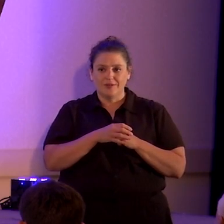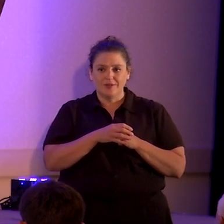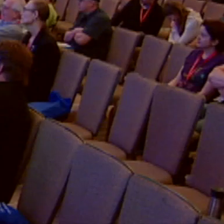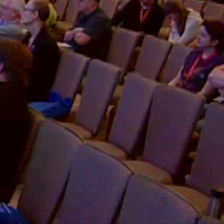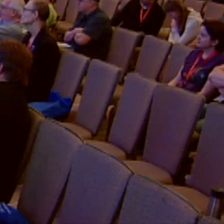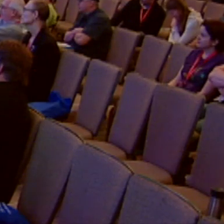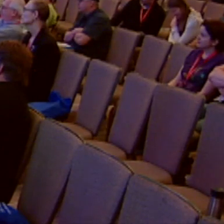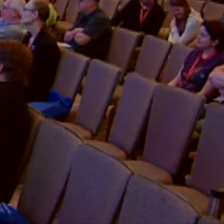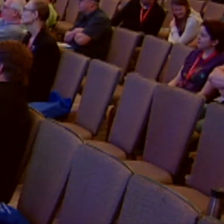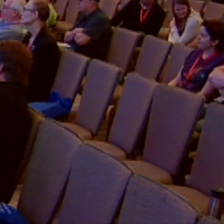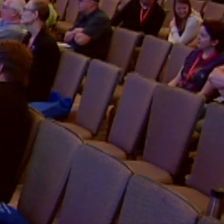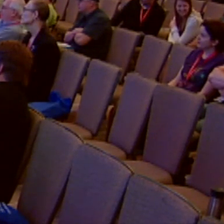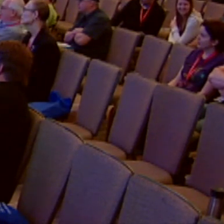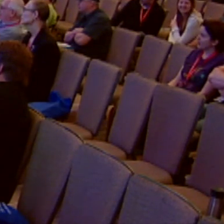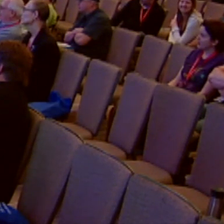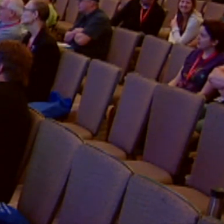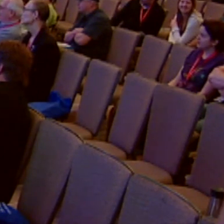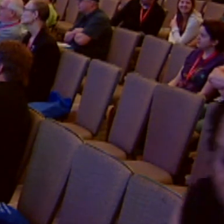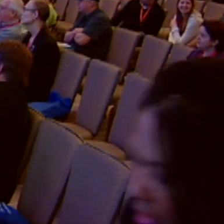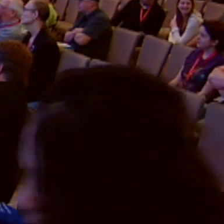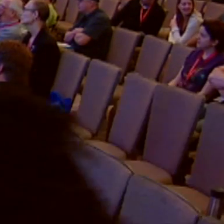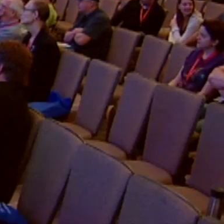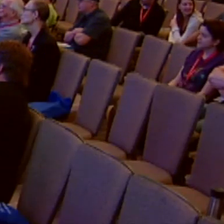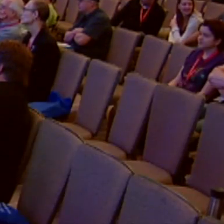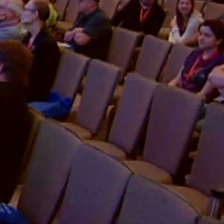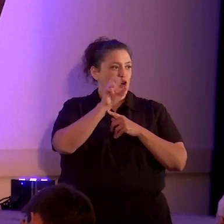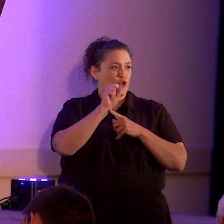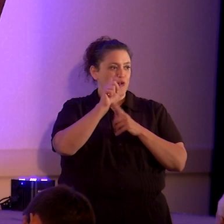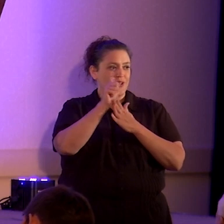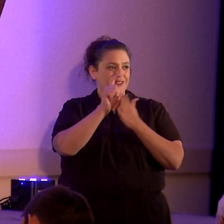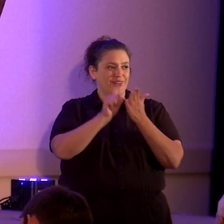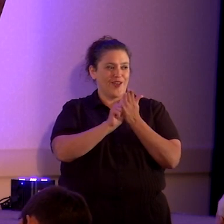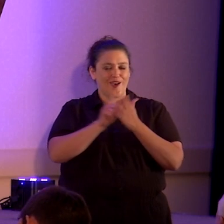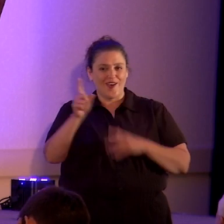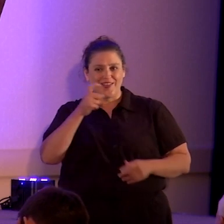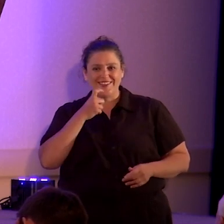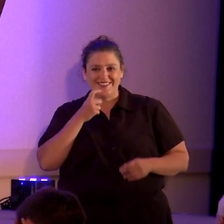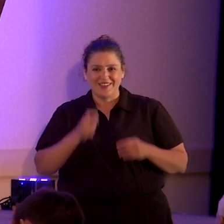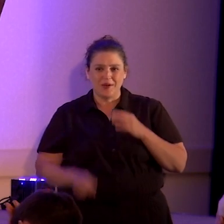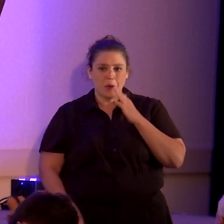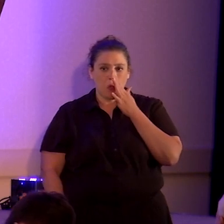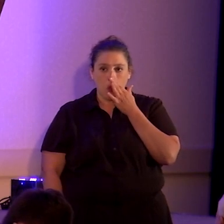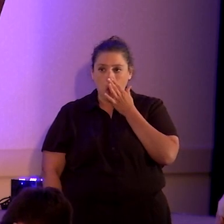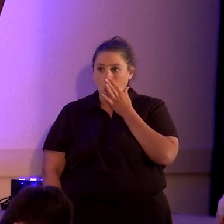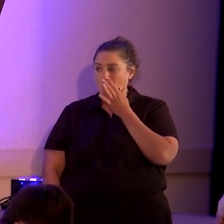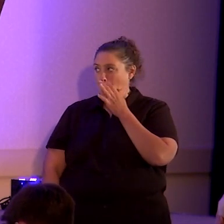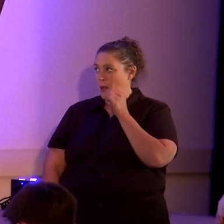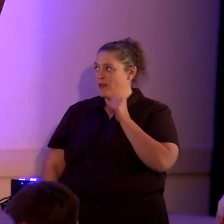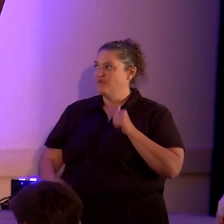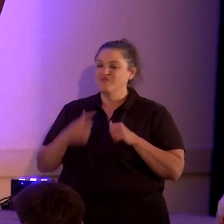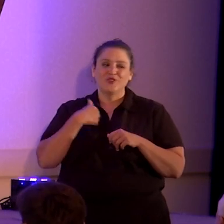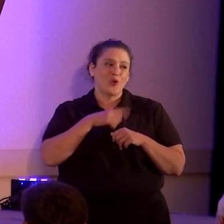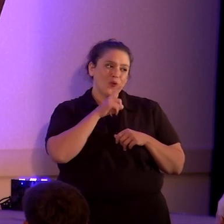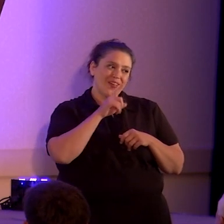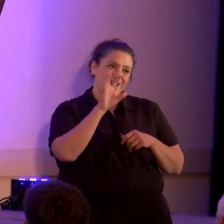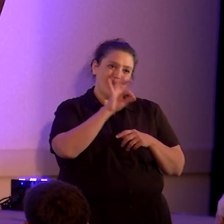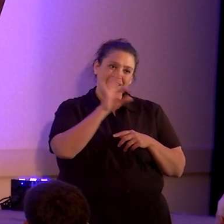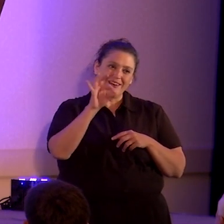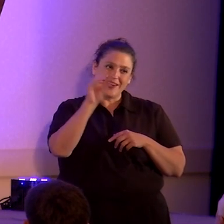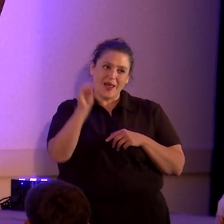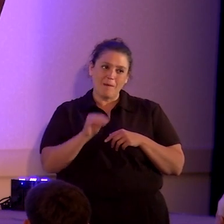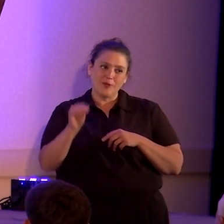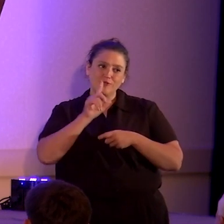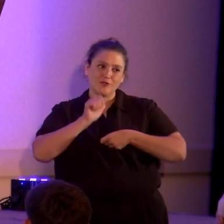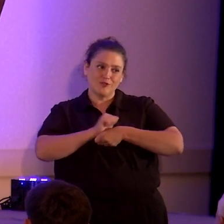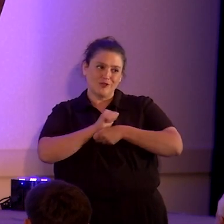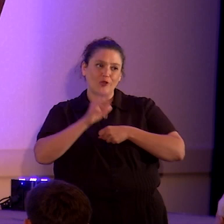They have a special place under U.S. law, according to them. So we are 99 percent certain that our appeal in Levy County